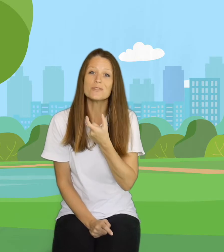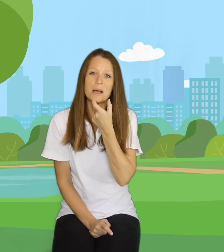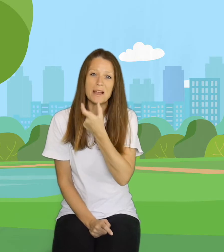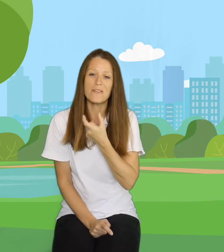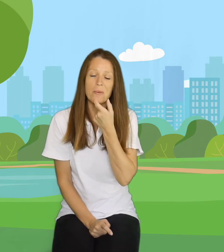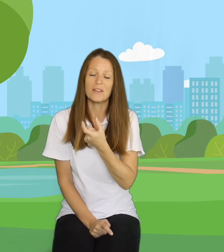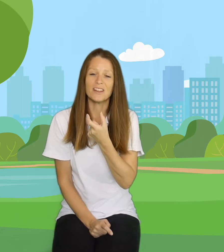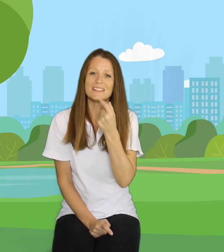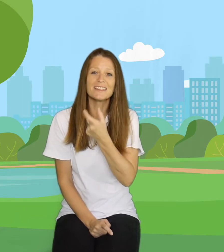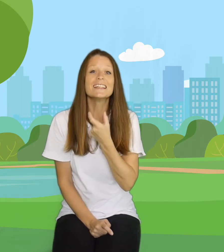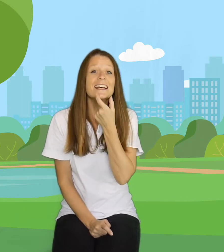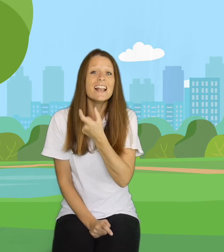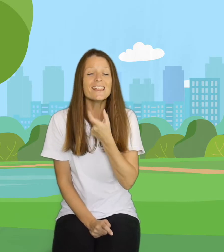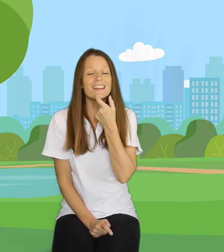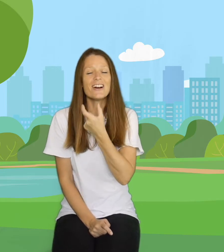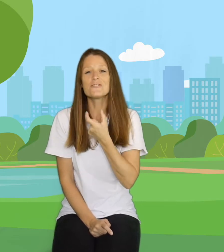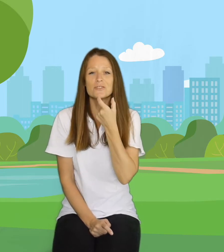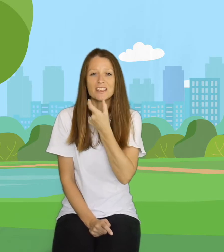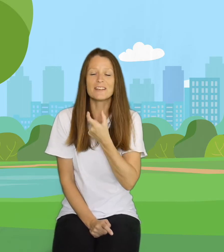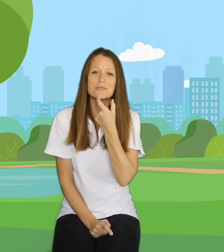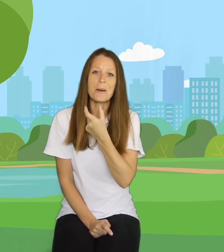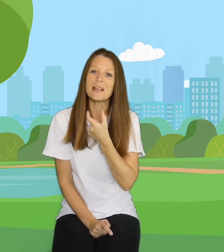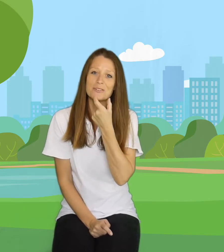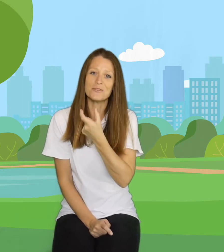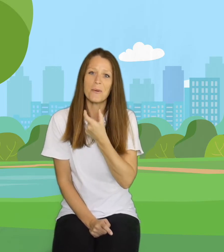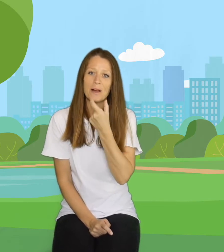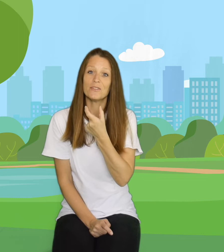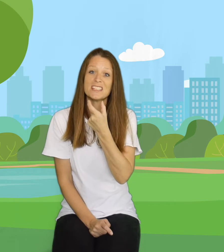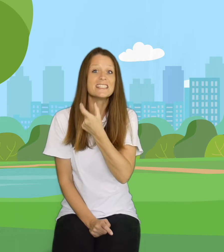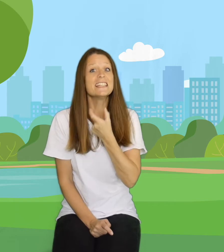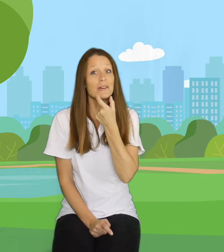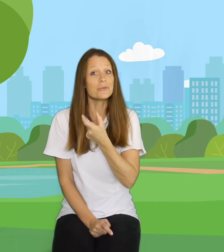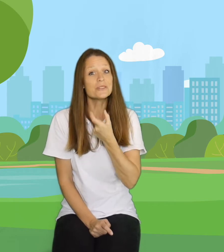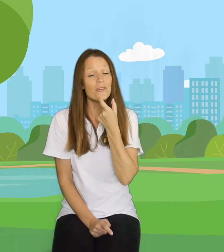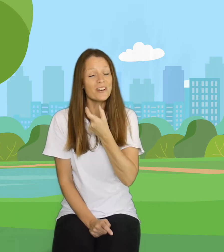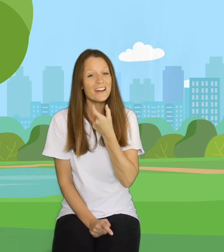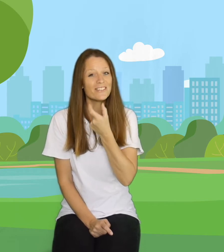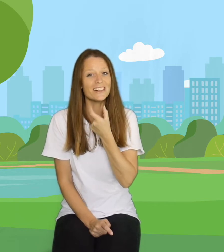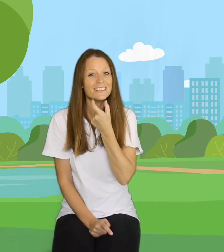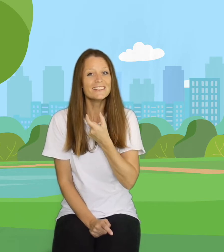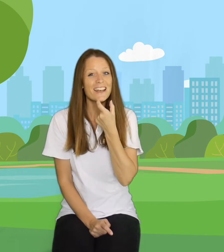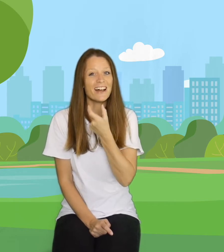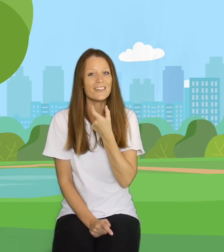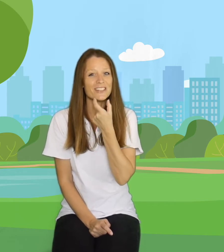coming out of our mouth like this. Like the laughter and the giggles coming out of our mouth. This is Giggles or Laughter. Laughter.